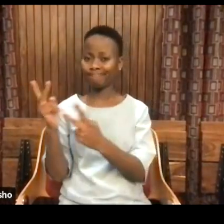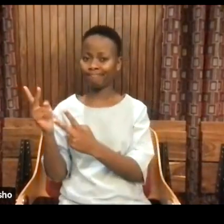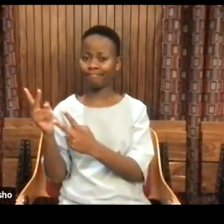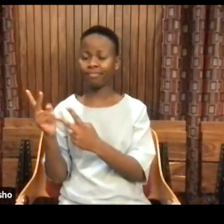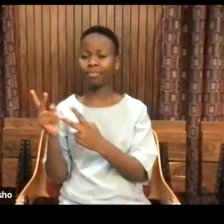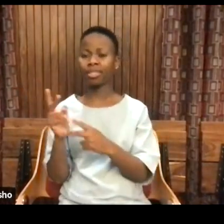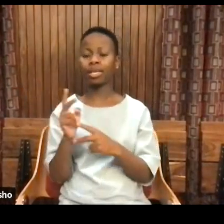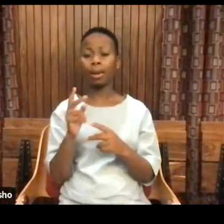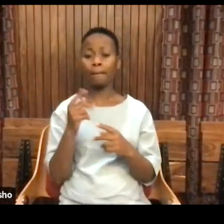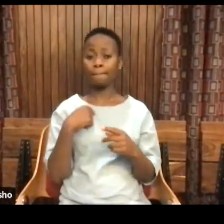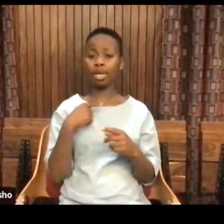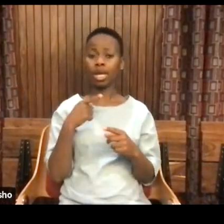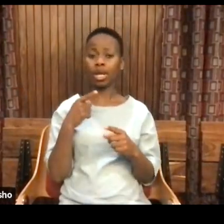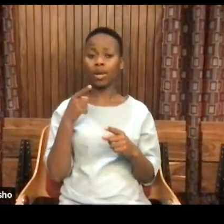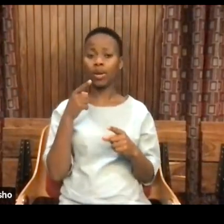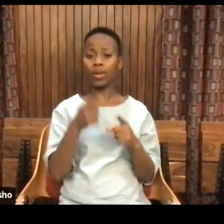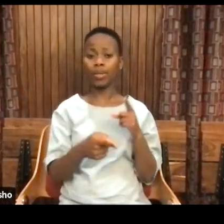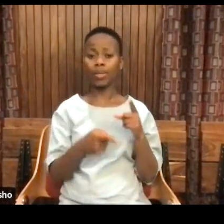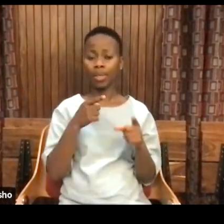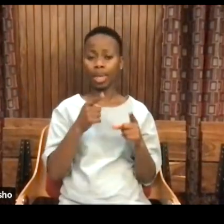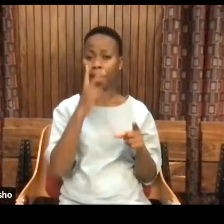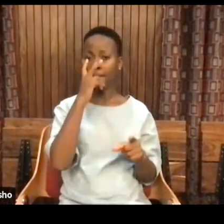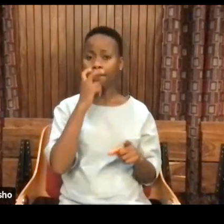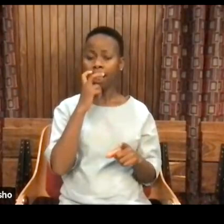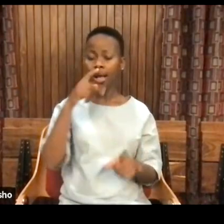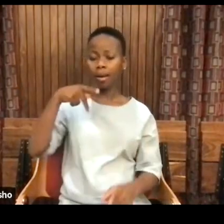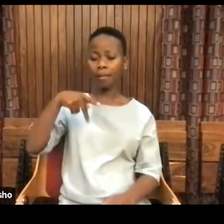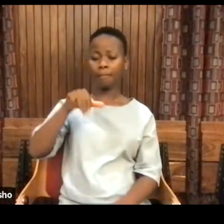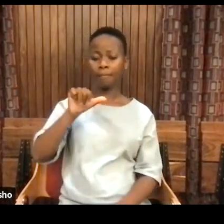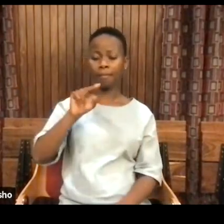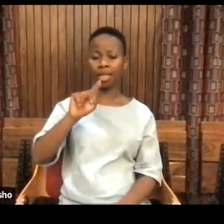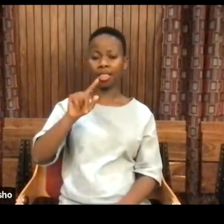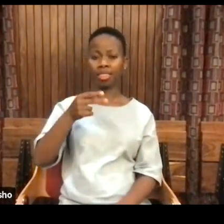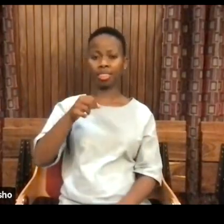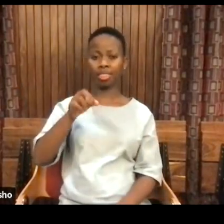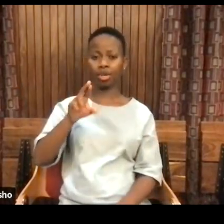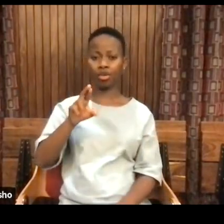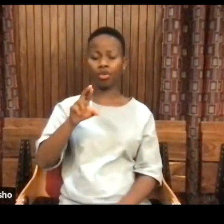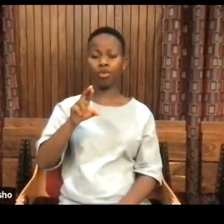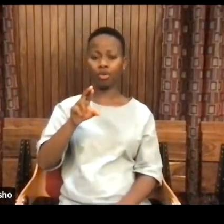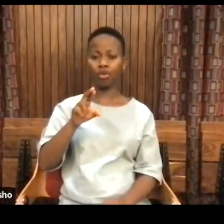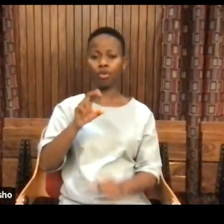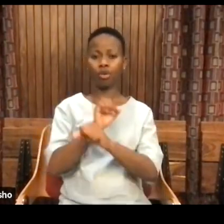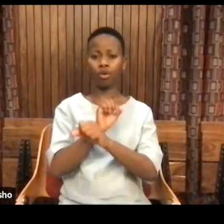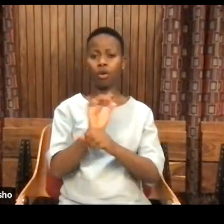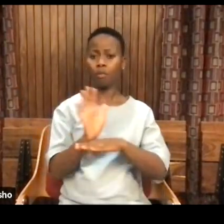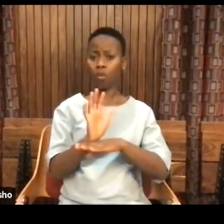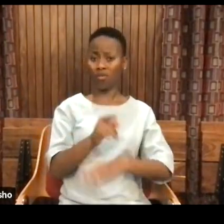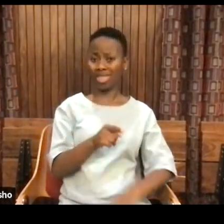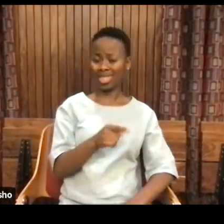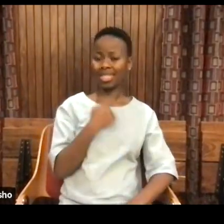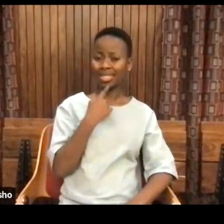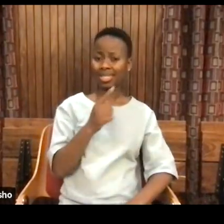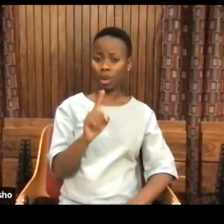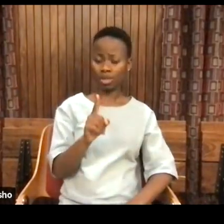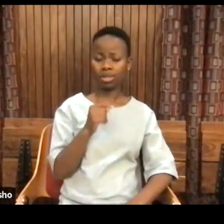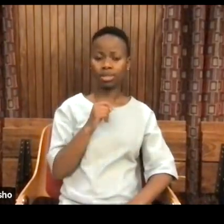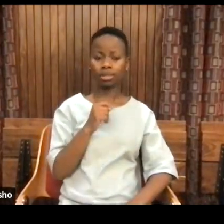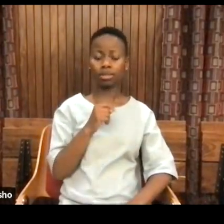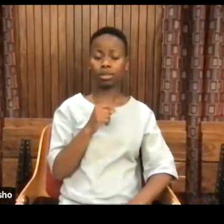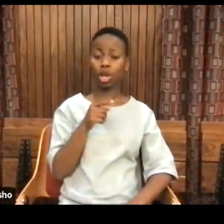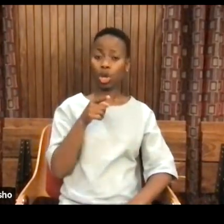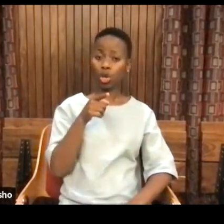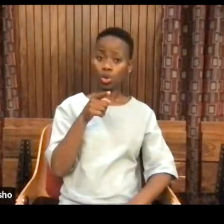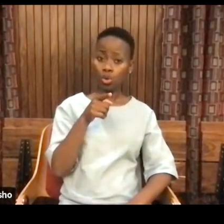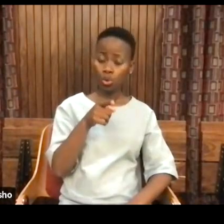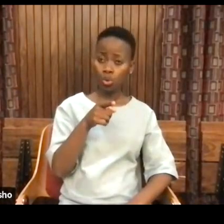it might critique of Killmonger in the Black Panther movie. But Killmonger said, it's either you conquer or